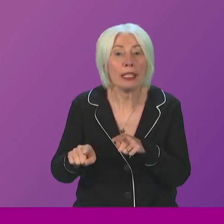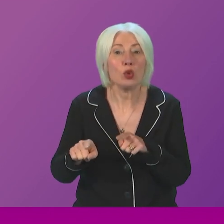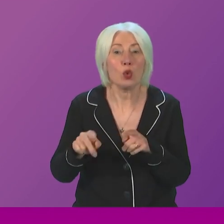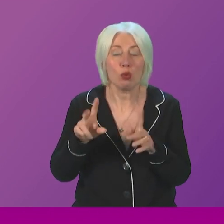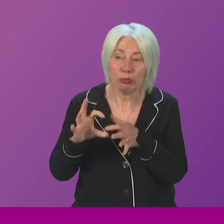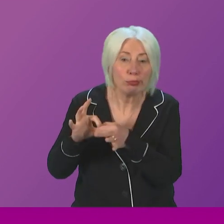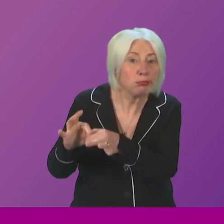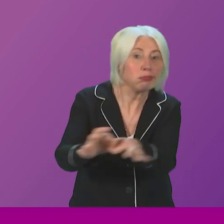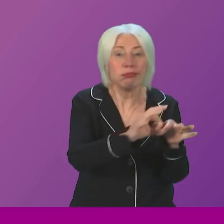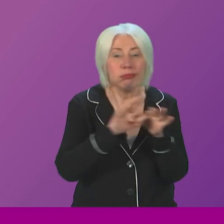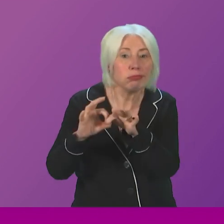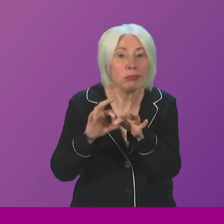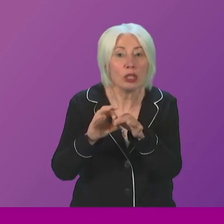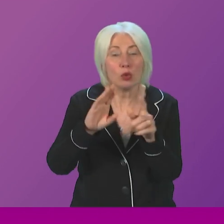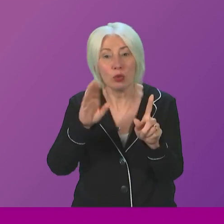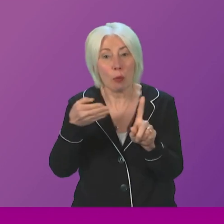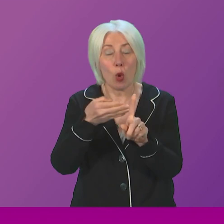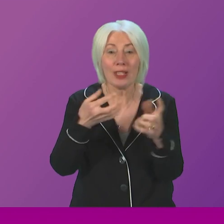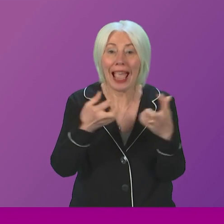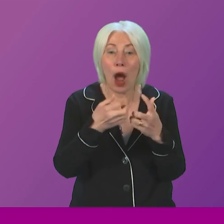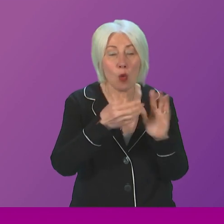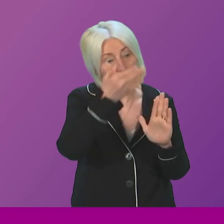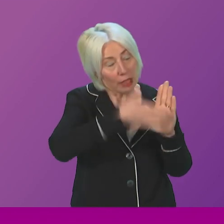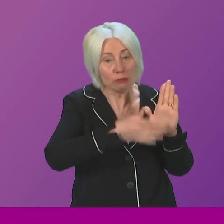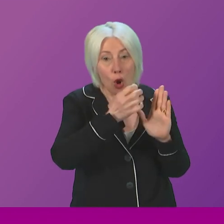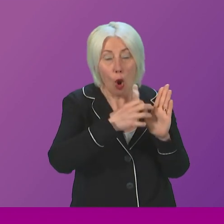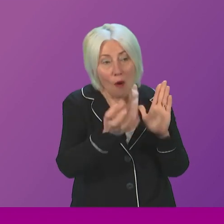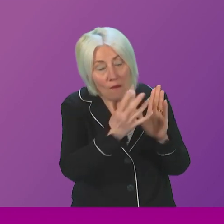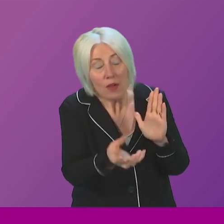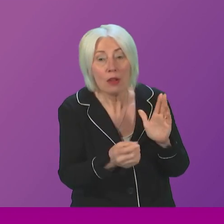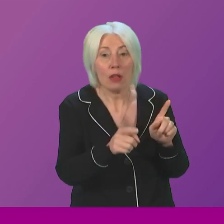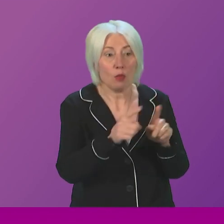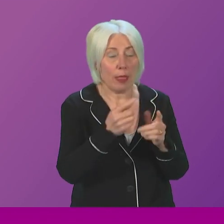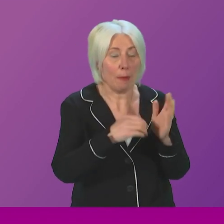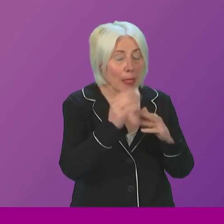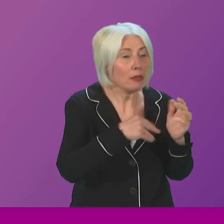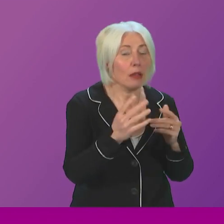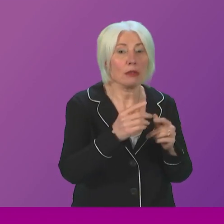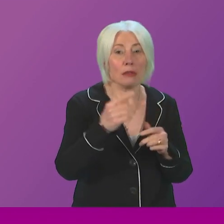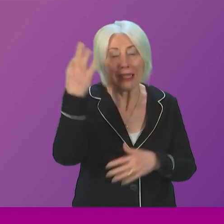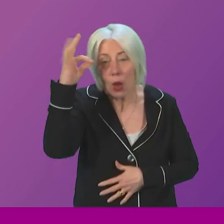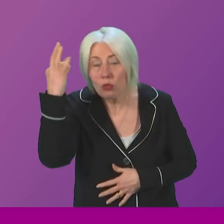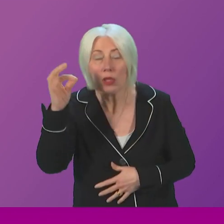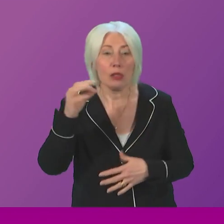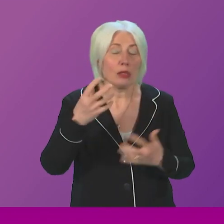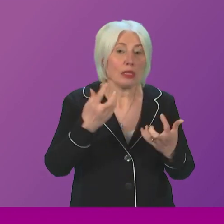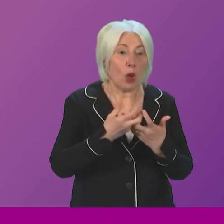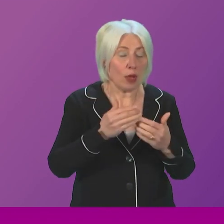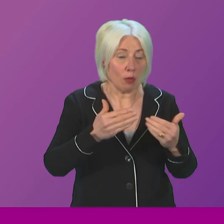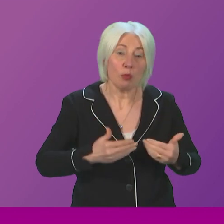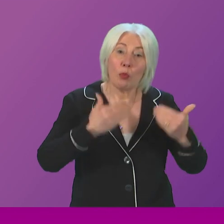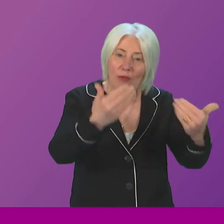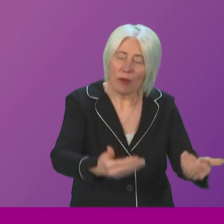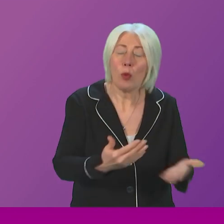collaborative approach with developers, local authorities and others in relation to this particular situation. I can